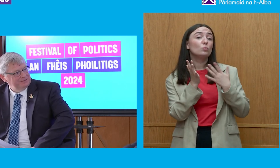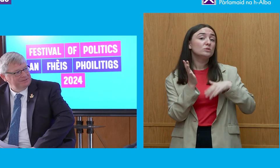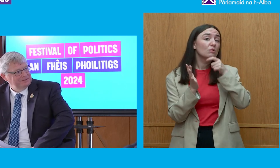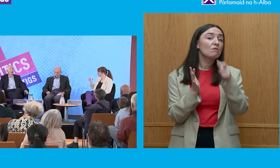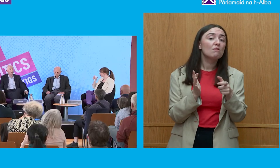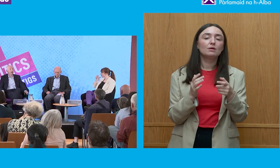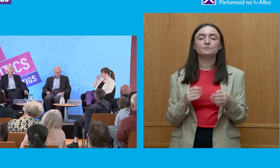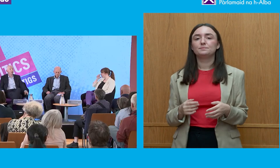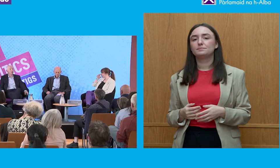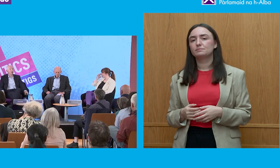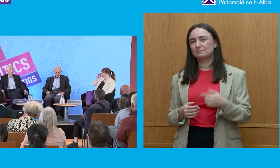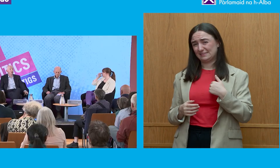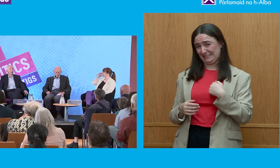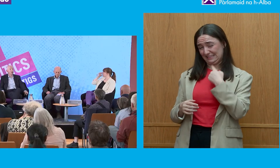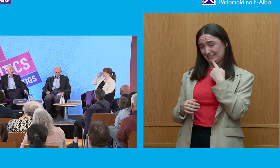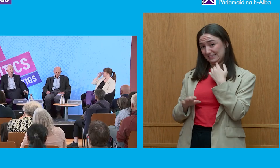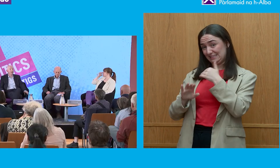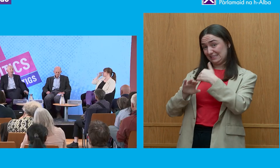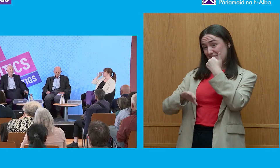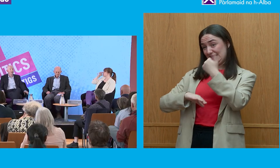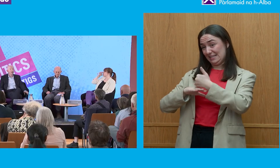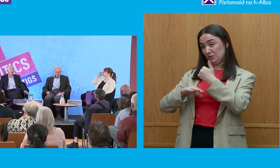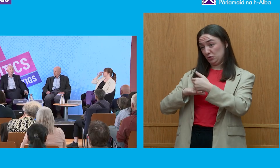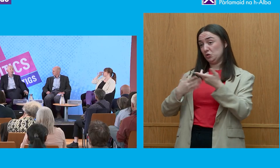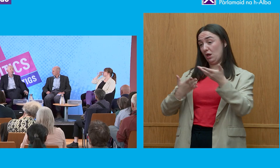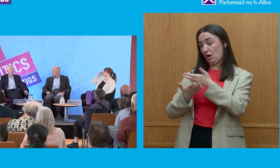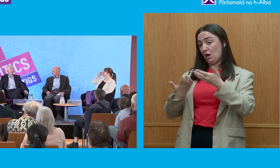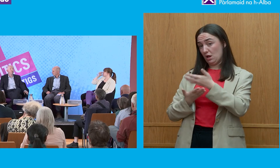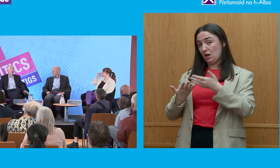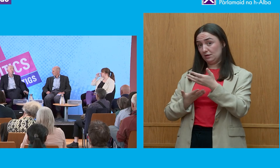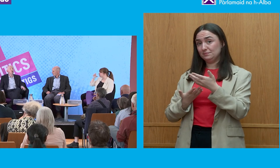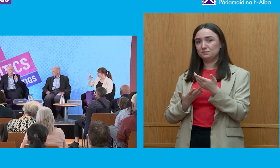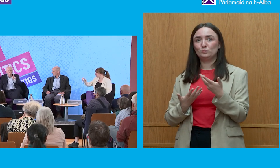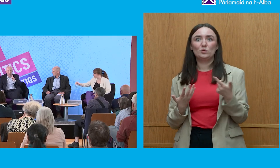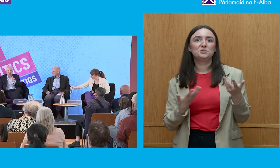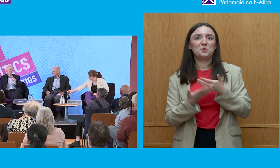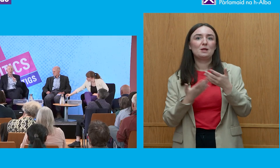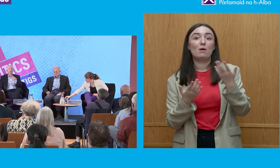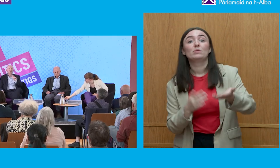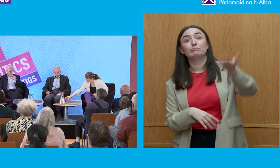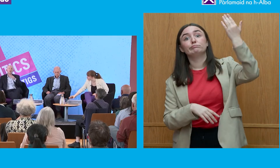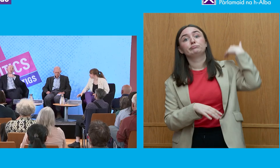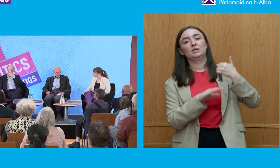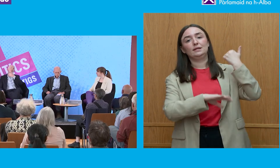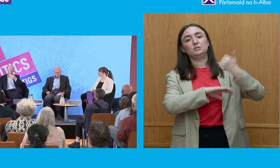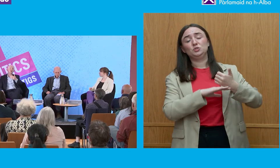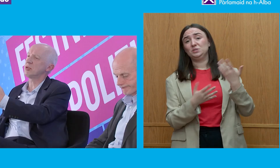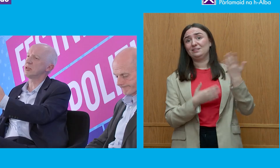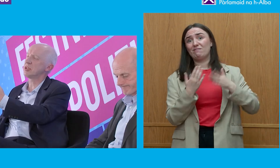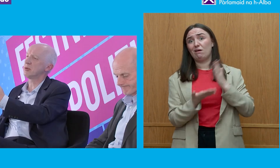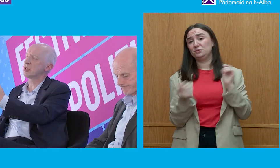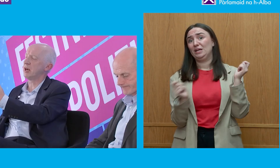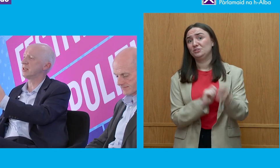the institutions you're talking about are those institutions I mentioned earlier that never were thoroughly reformed or rather what happened is the new